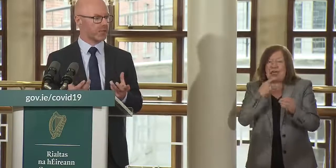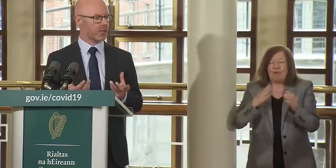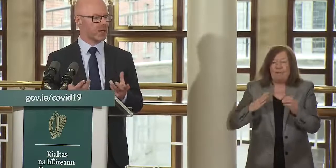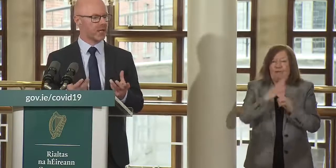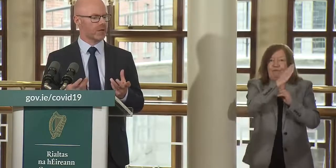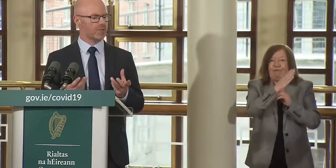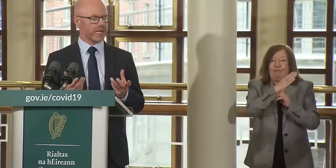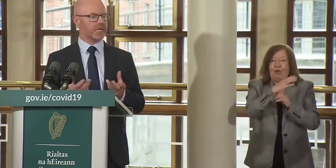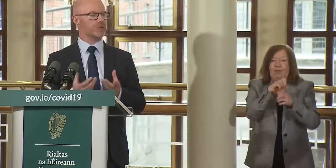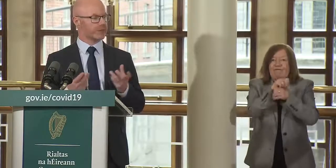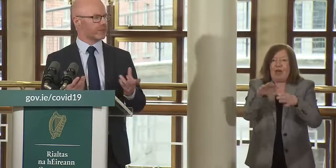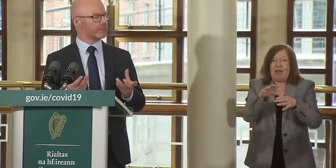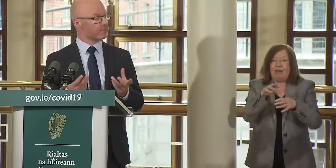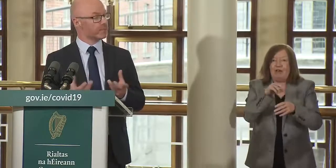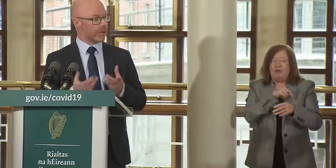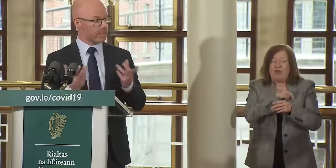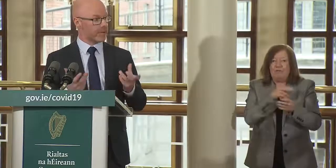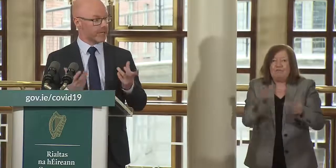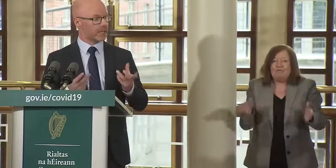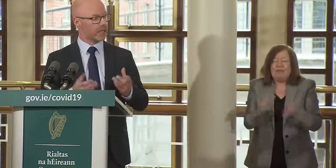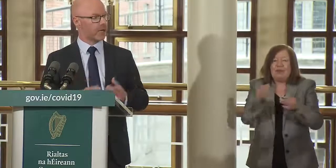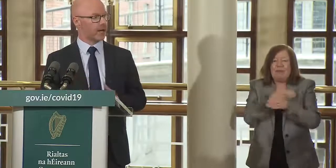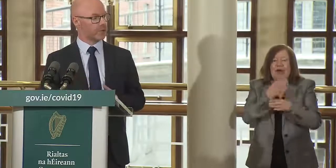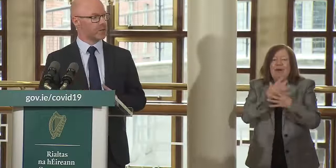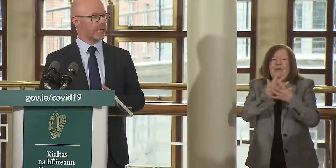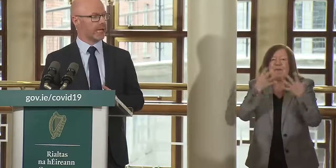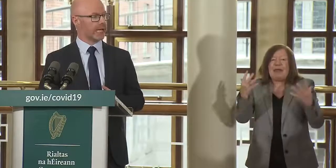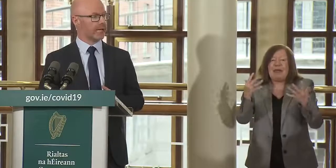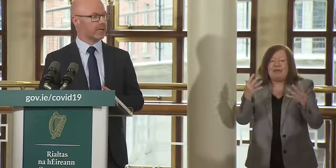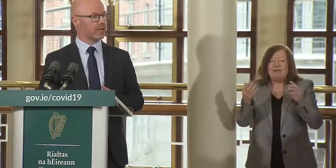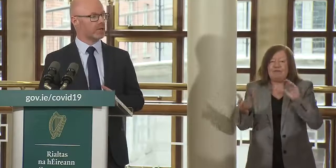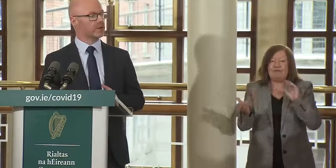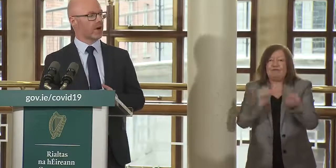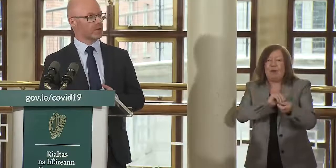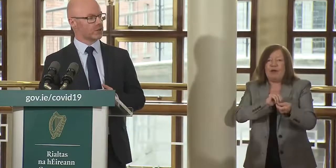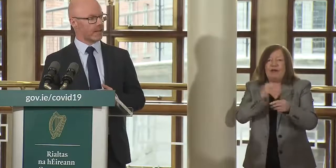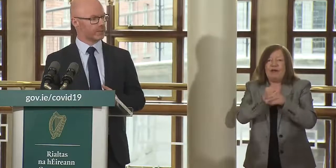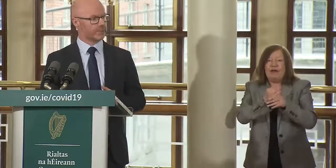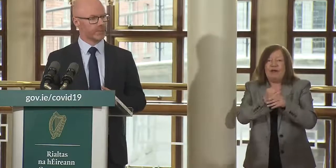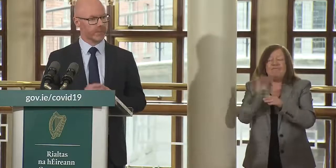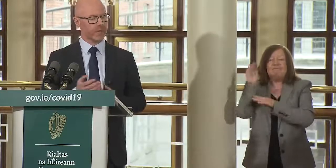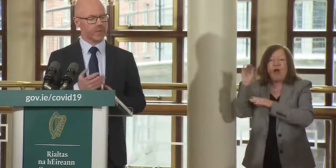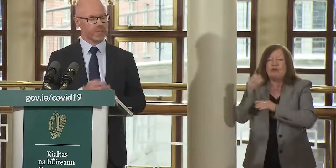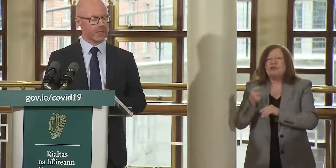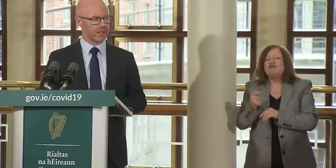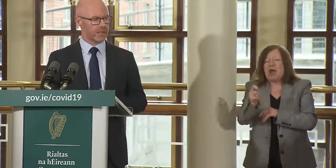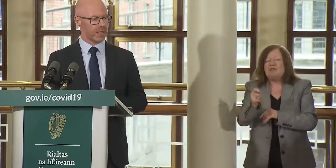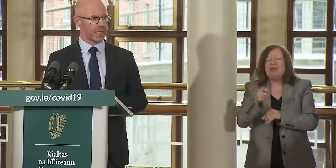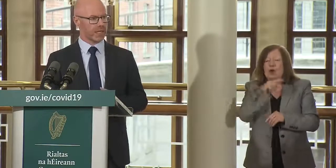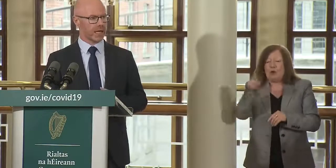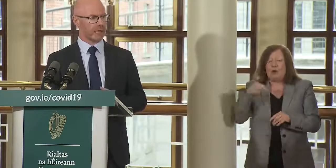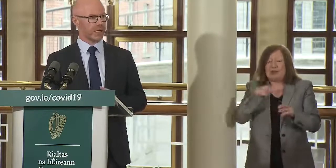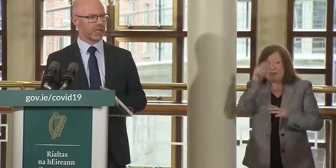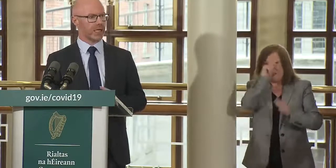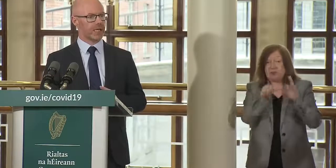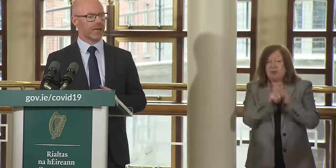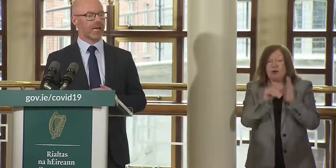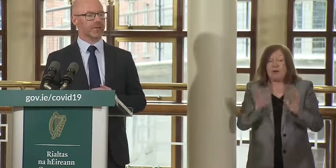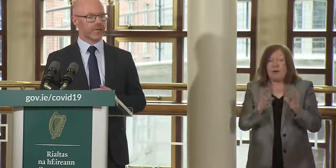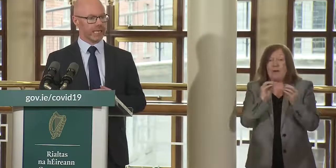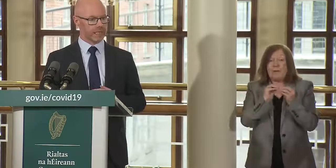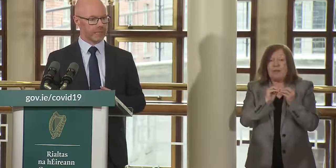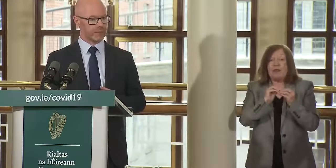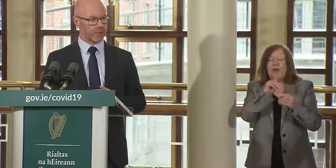surge really driven by a big upswing in foreign travel the will as the Taoiseach has said be